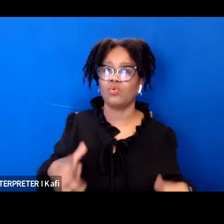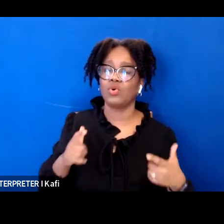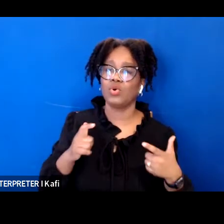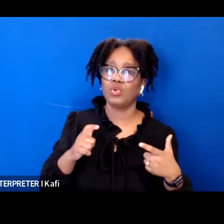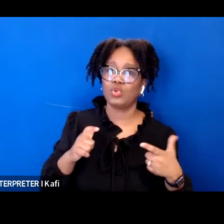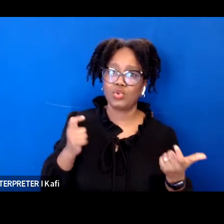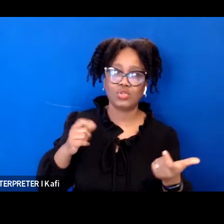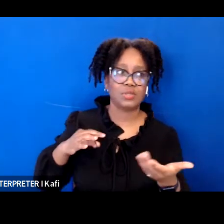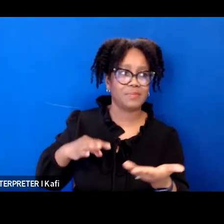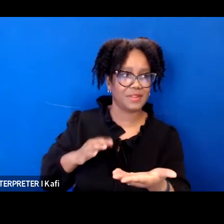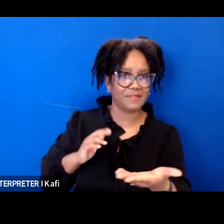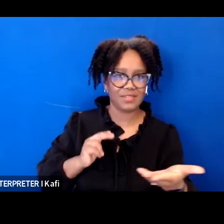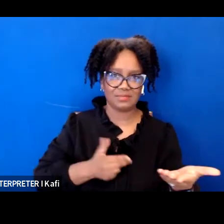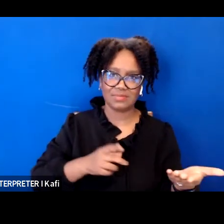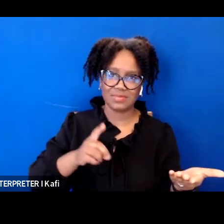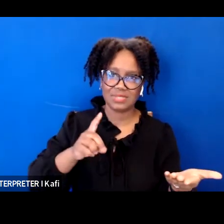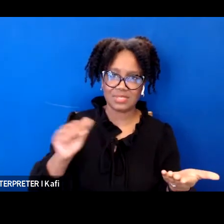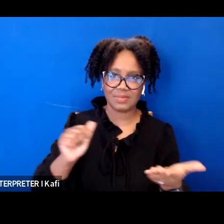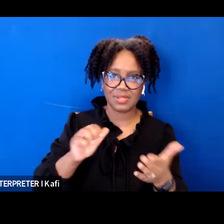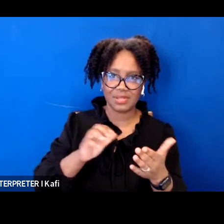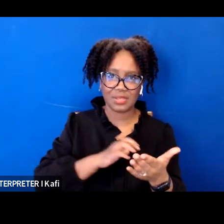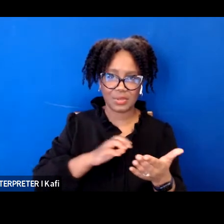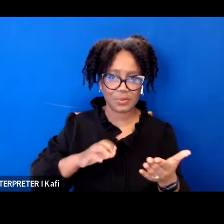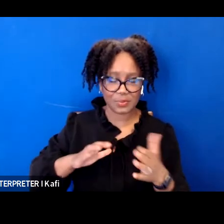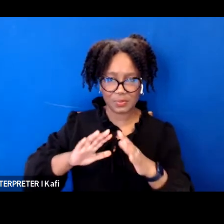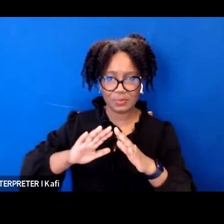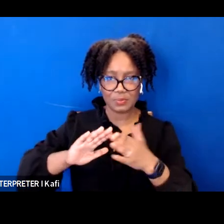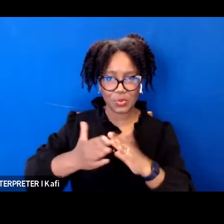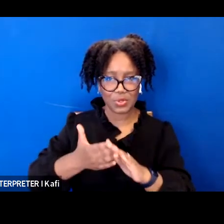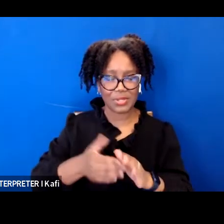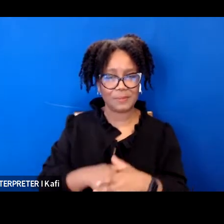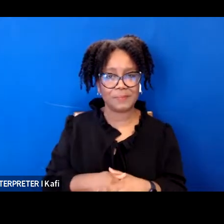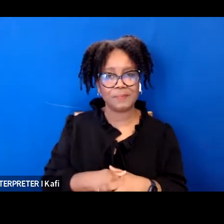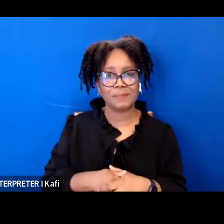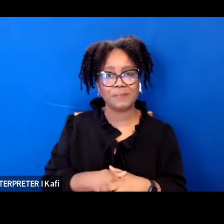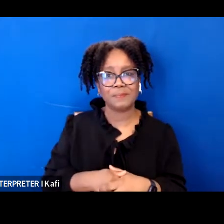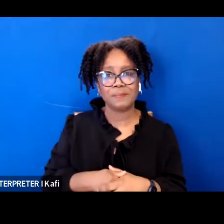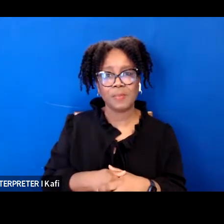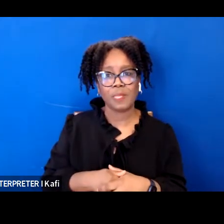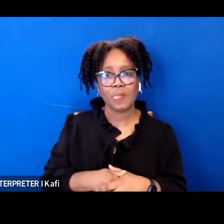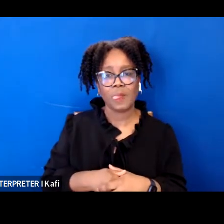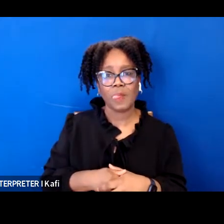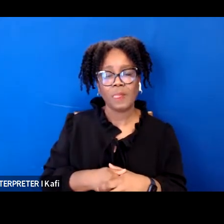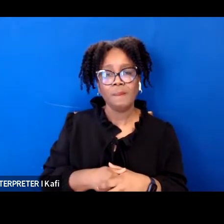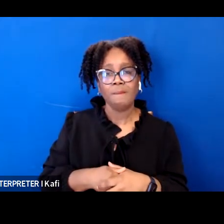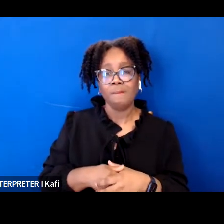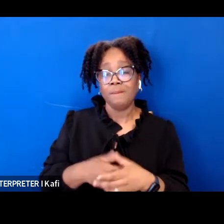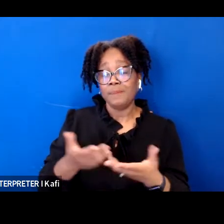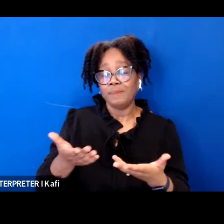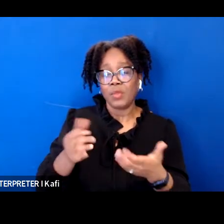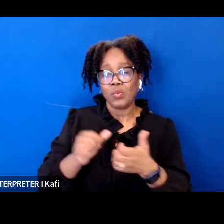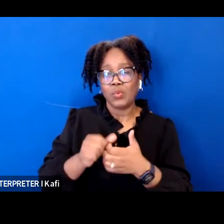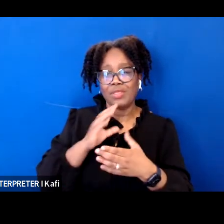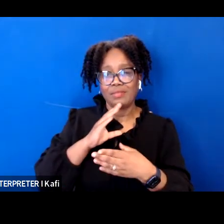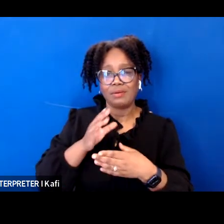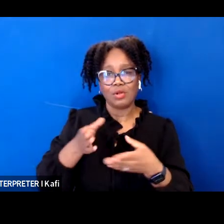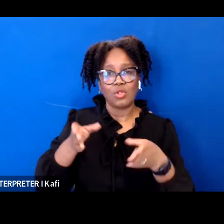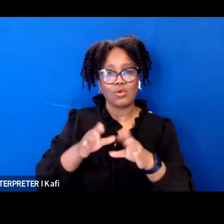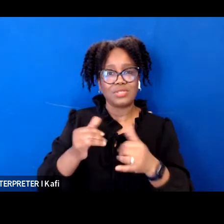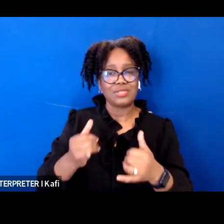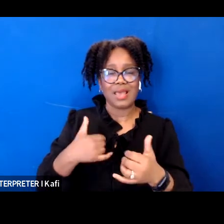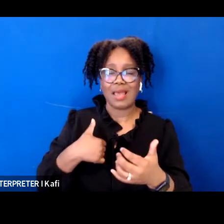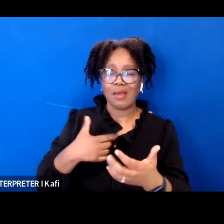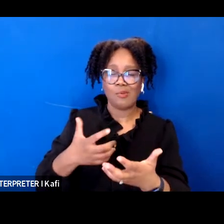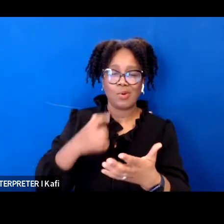community as she steps hopefully into the supreme court in closing today i want to emphasize my deep respect for judge jackson